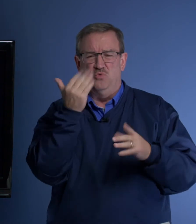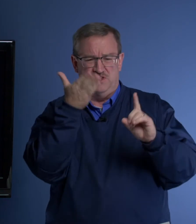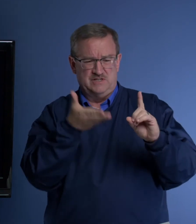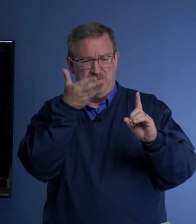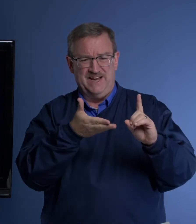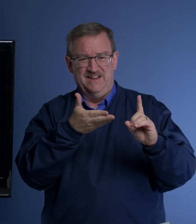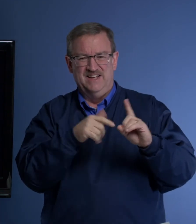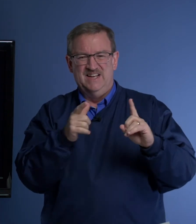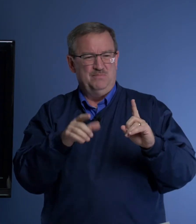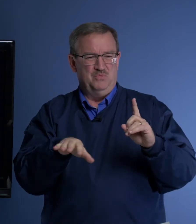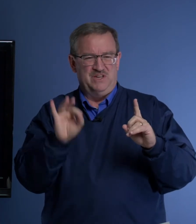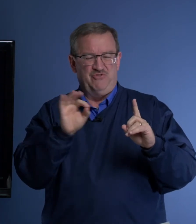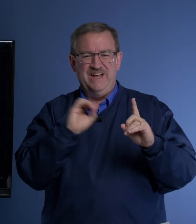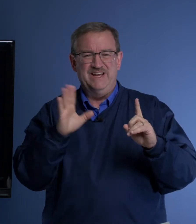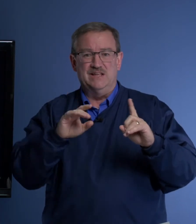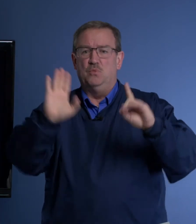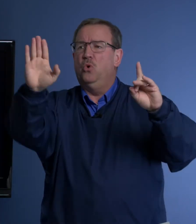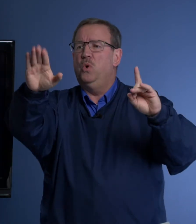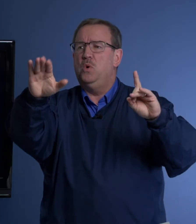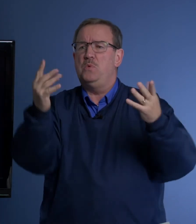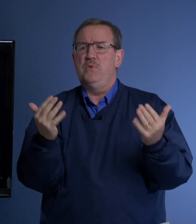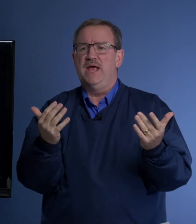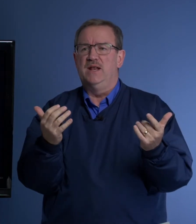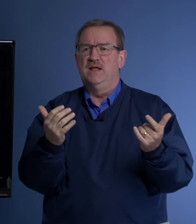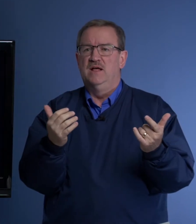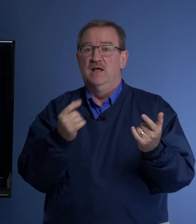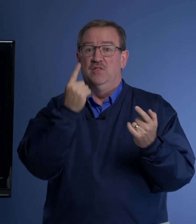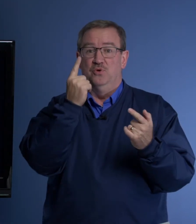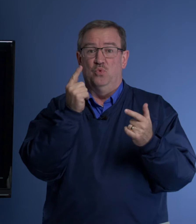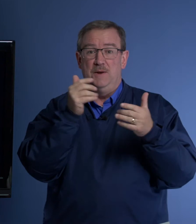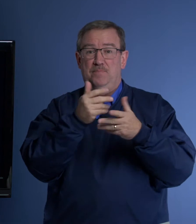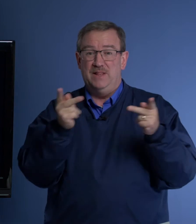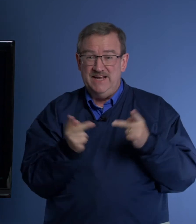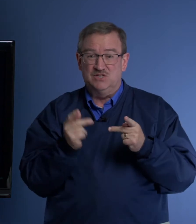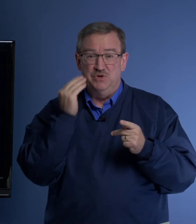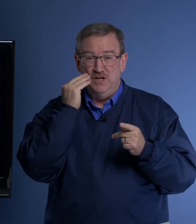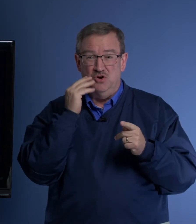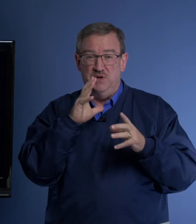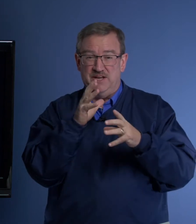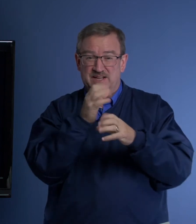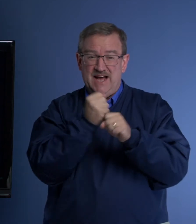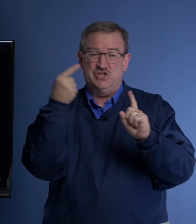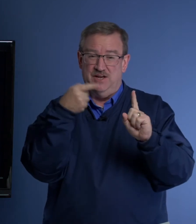with this man, but we can find nothing. Oh, wait, wait, wait, wait. The one place we know we can catch him